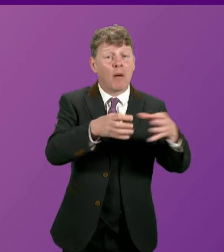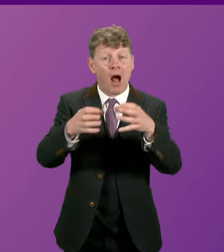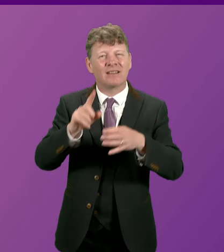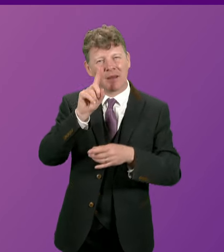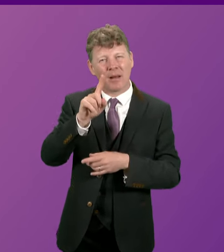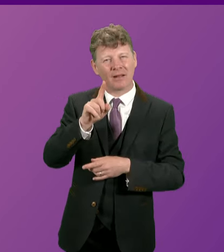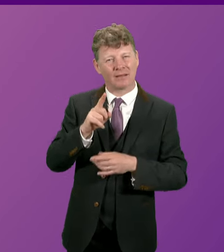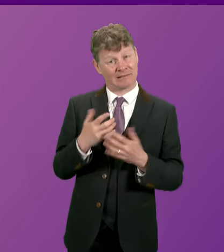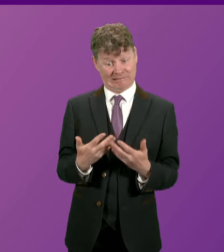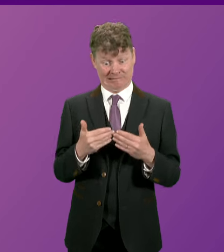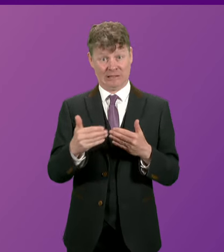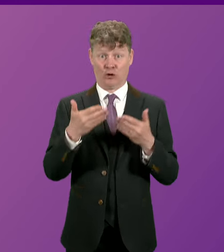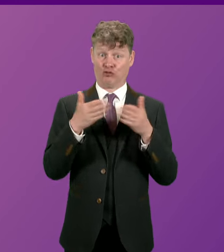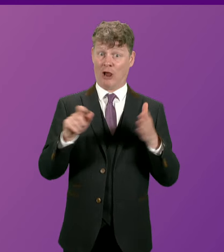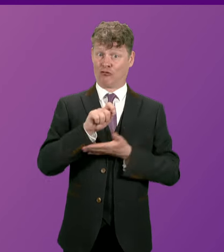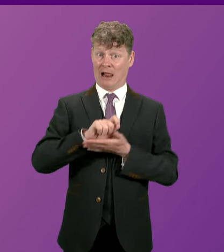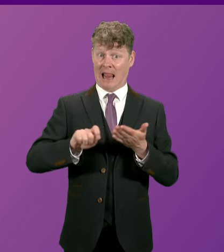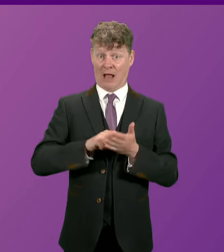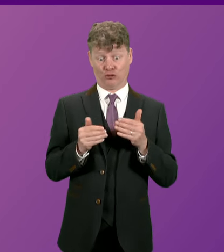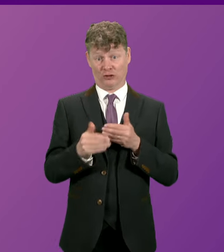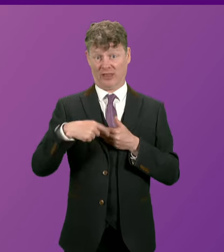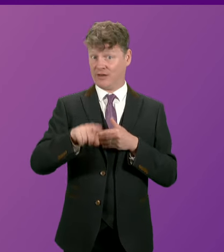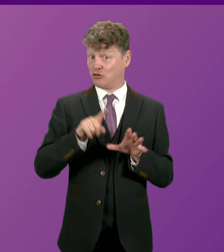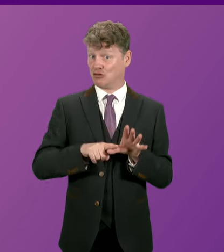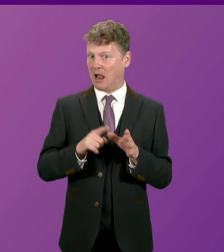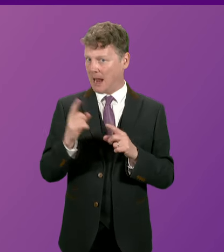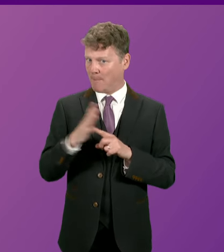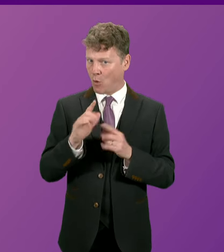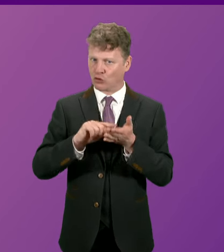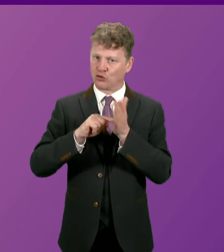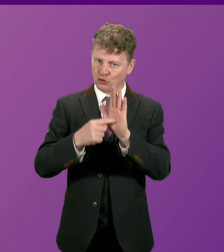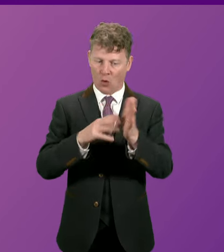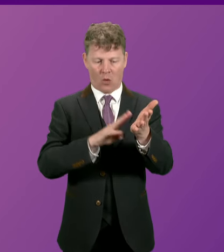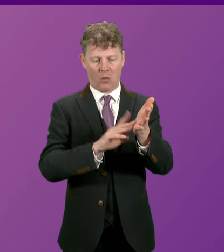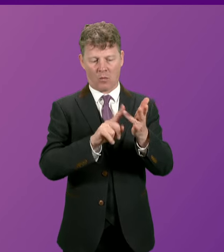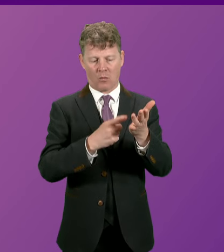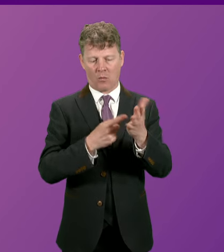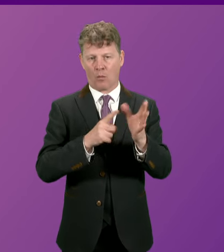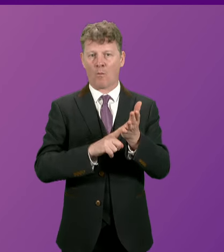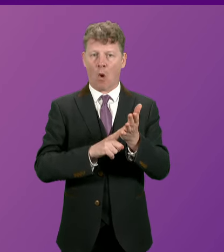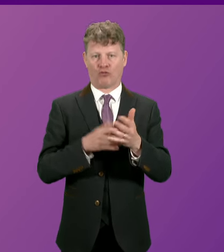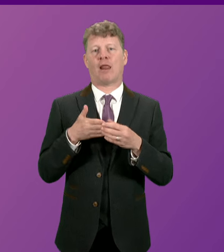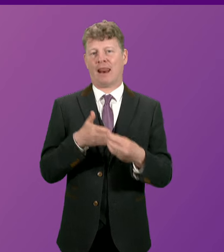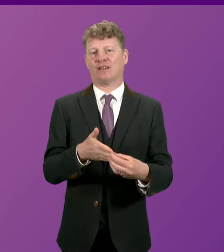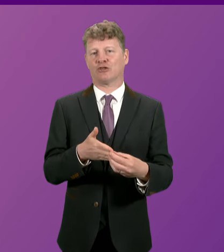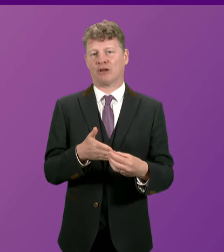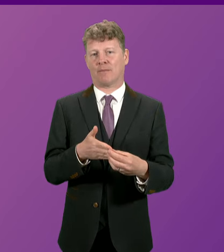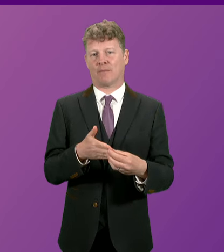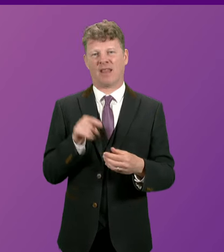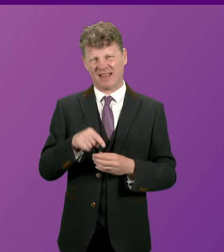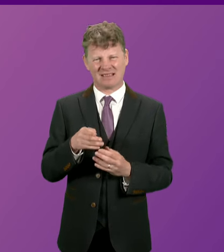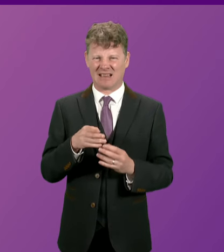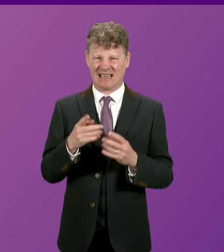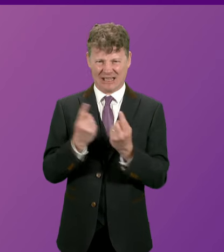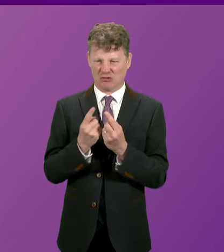in a general election year it's so important that we show some moral leadership in relation to some of the most divisive issues and I hope every